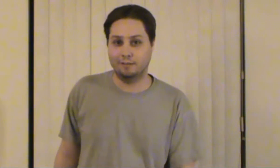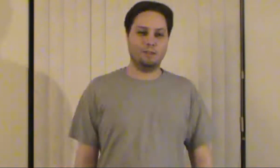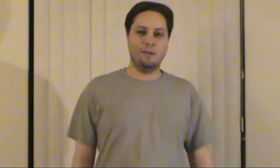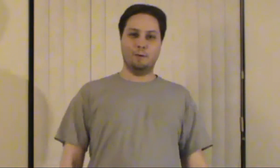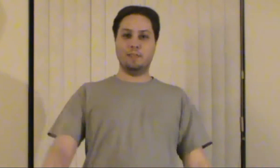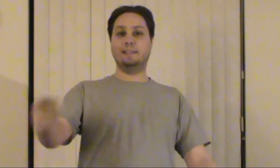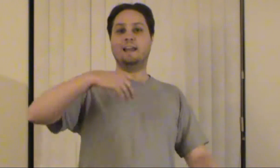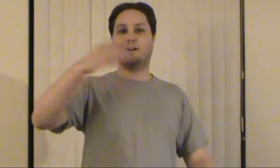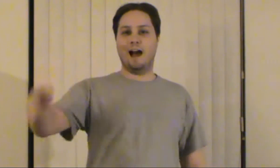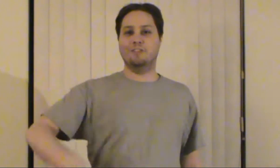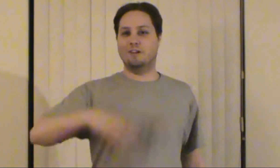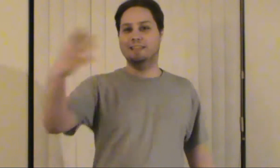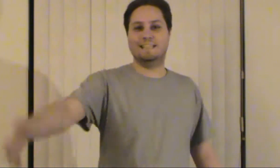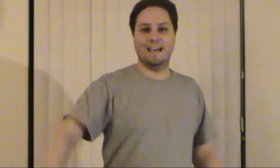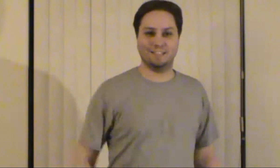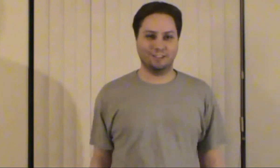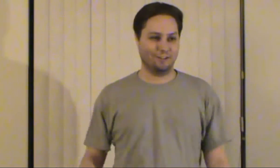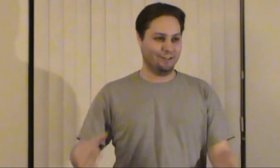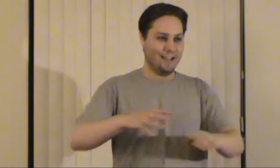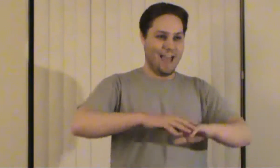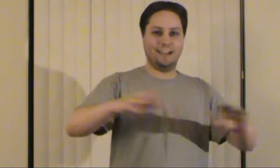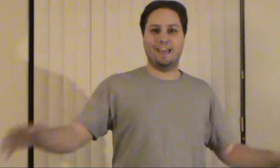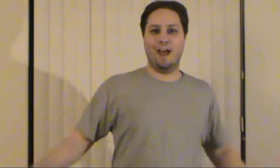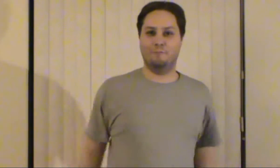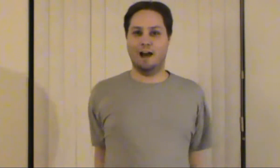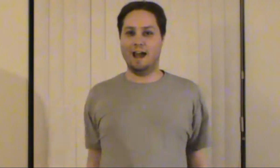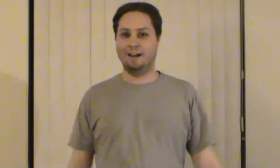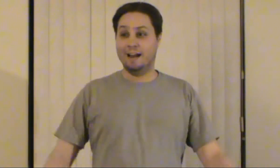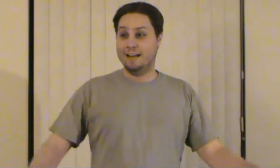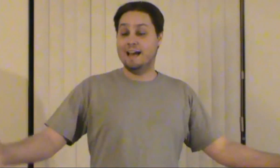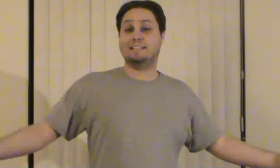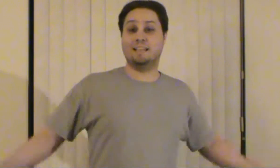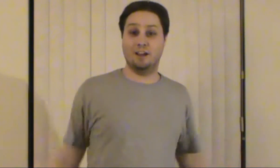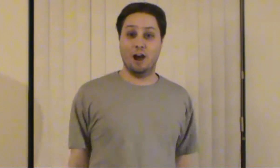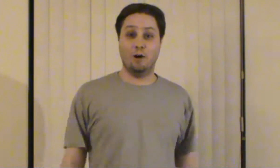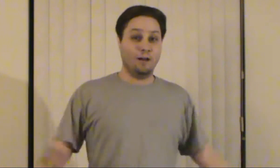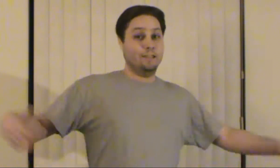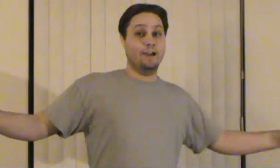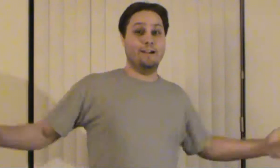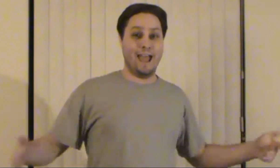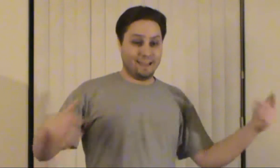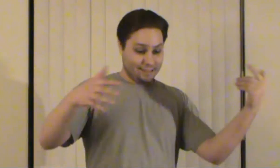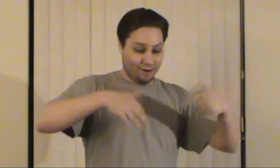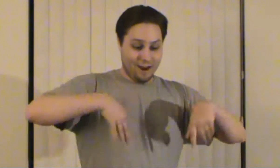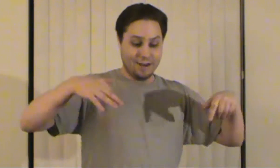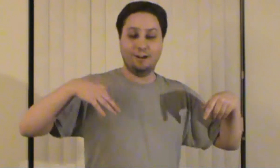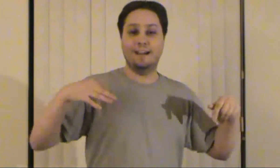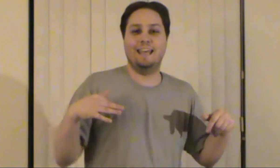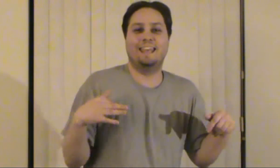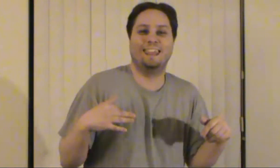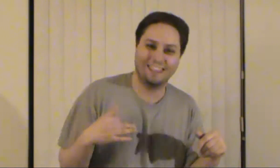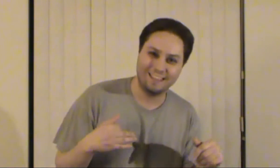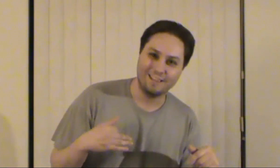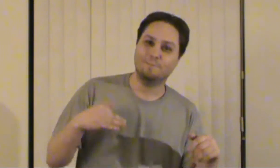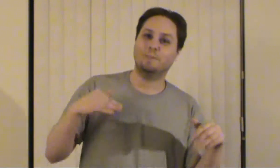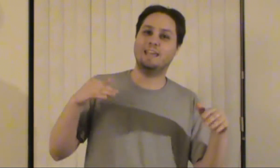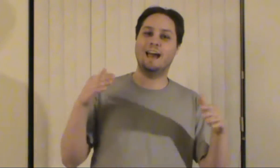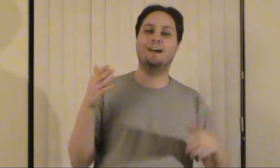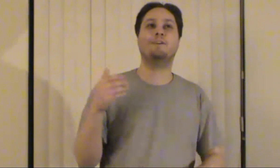but then later on they're in the desert they're at a campfire next thing you know they're naked they're underneath yeah